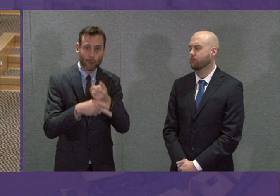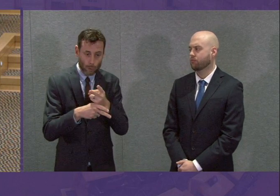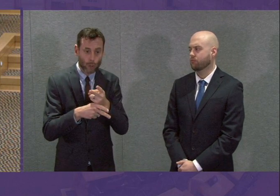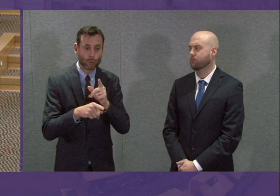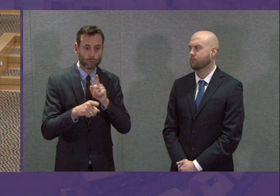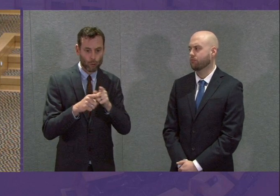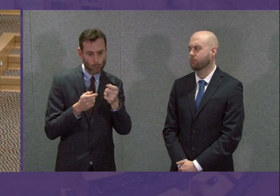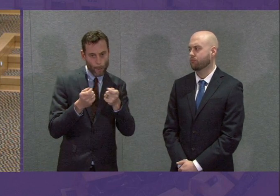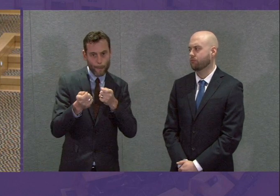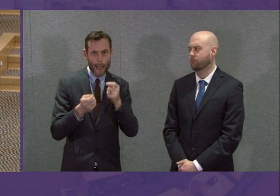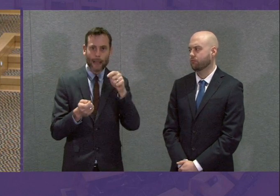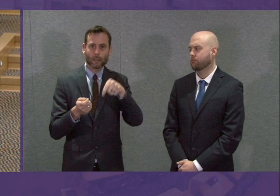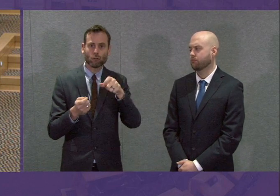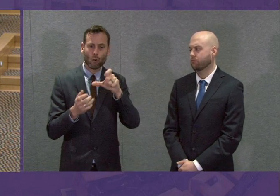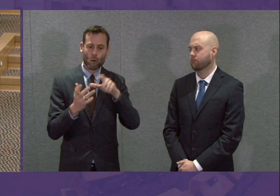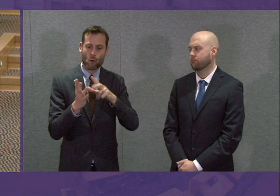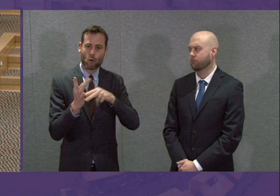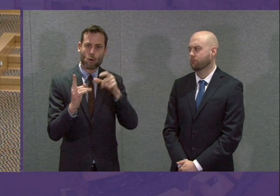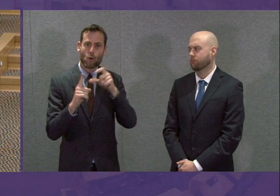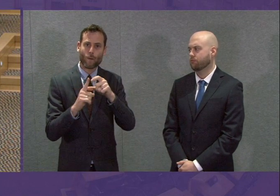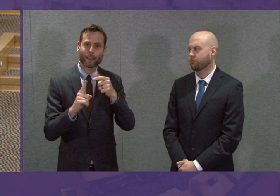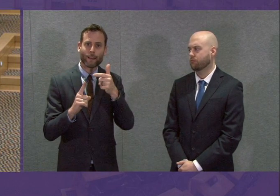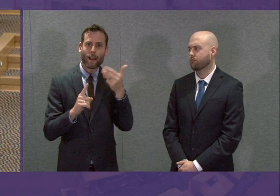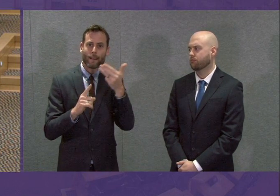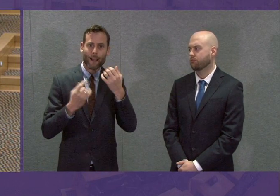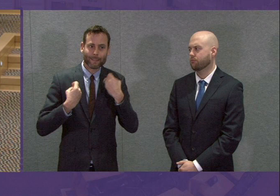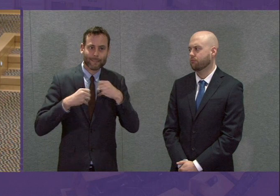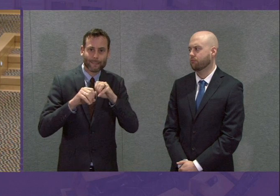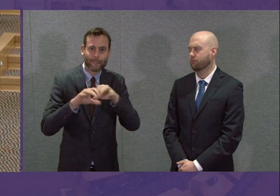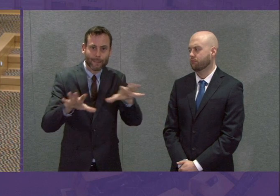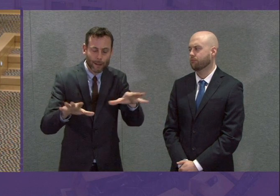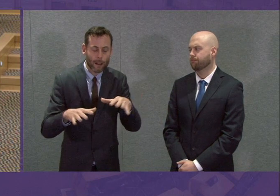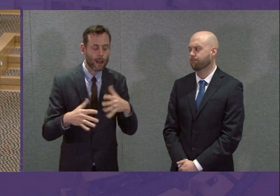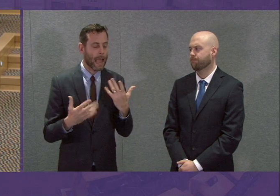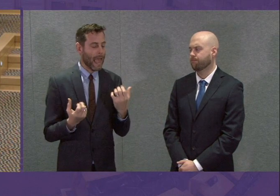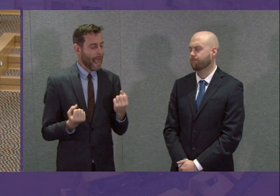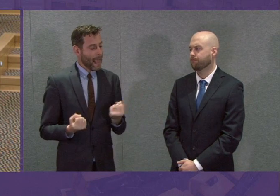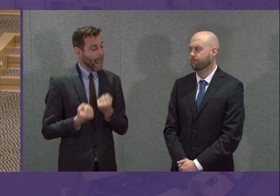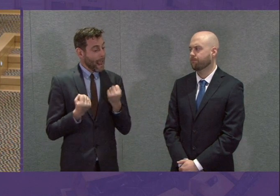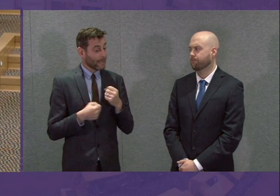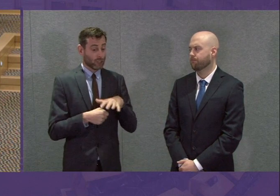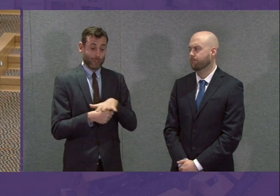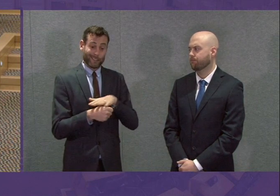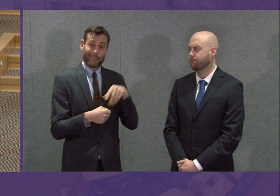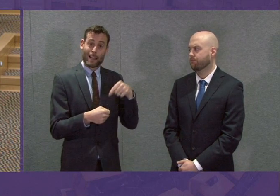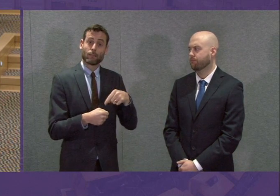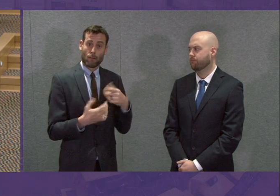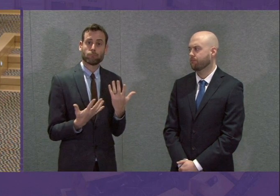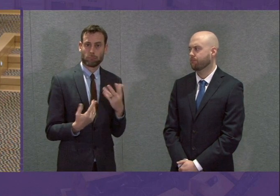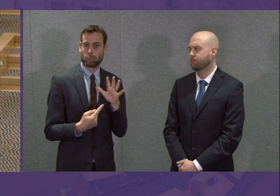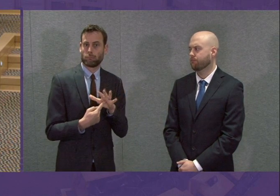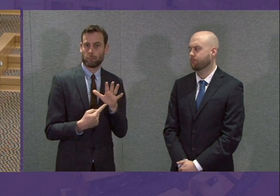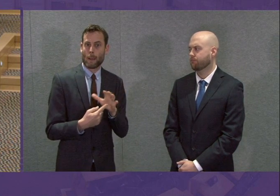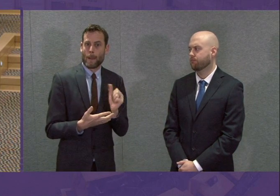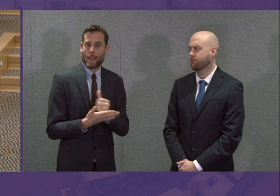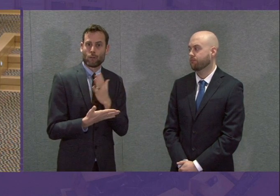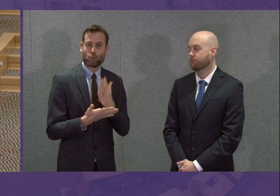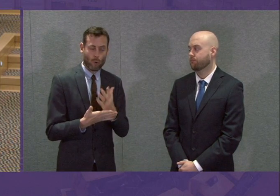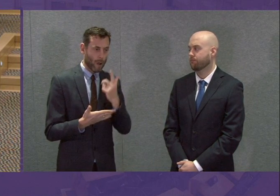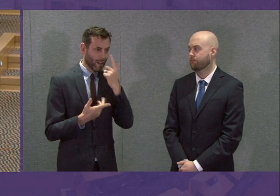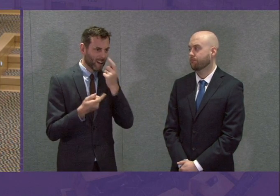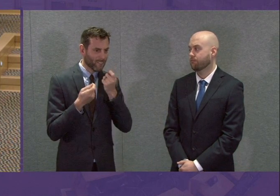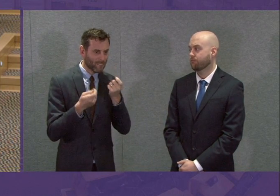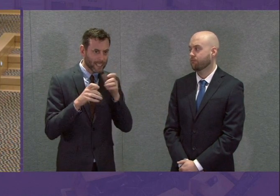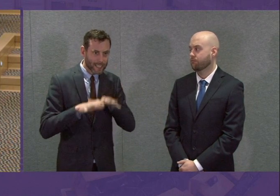crisis. Beyond that, there are some obvious areas that energy sector, for example, to make sure we can continue to heat our